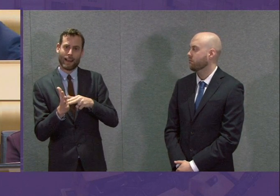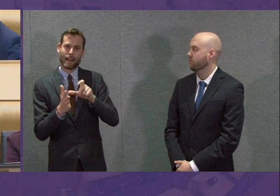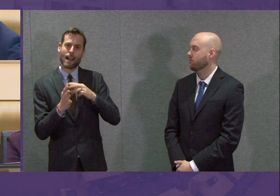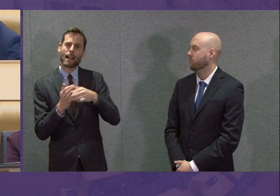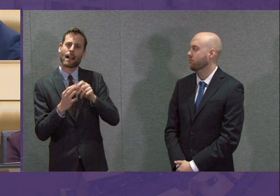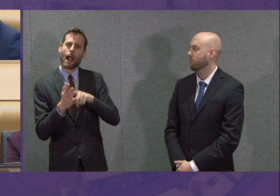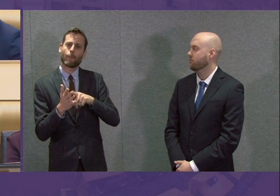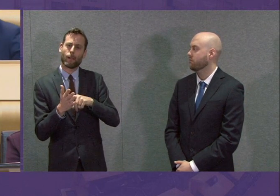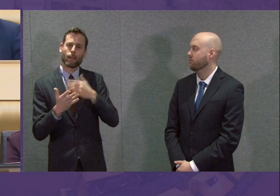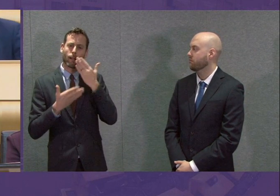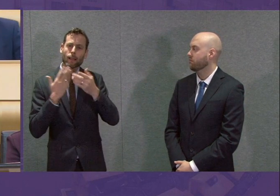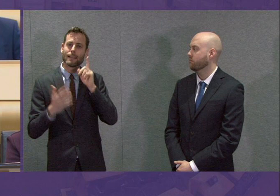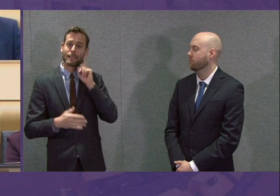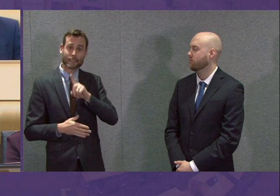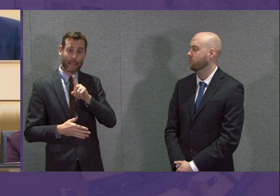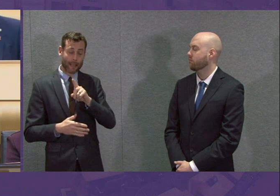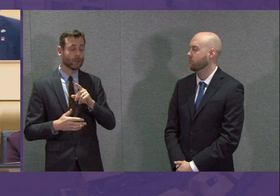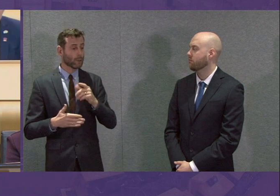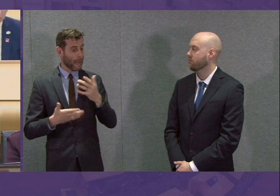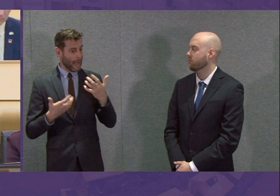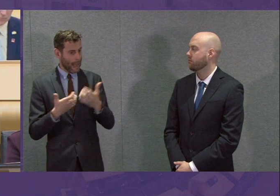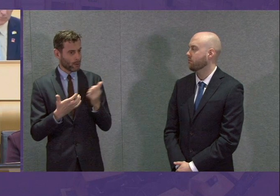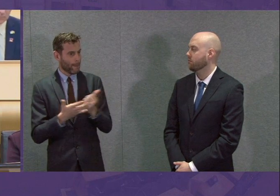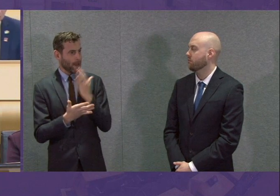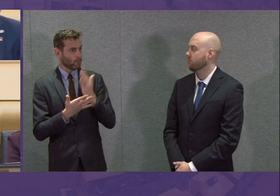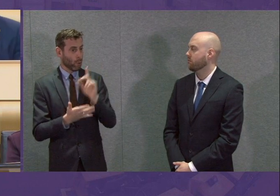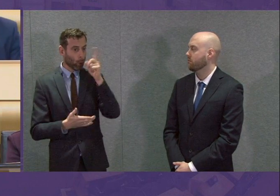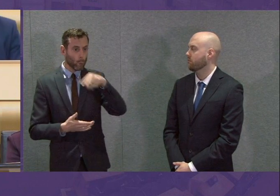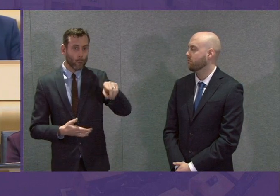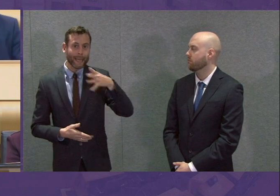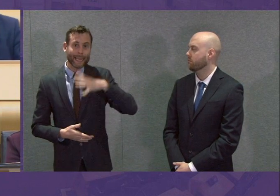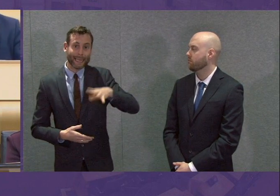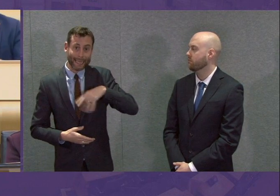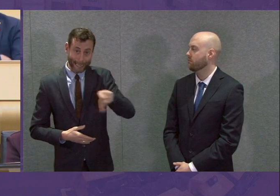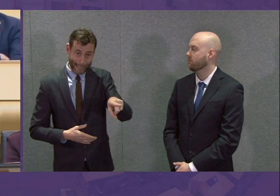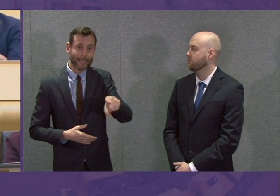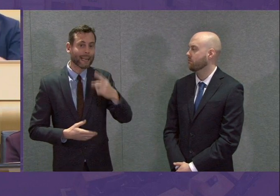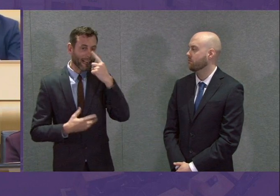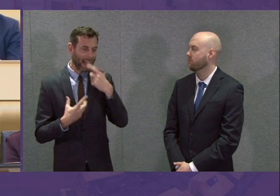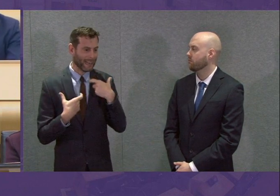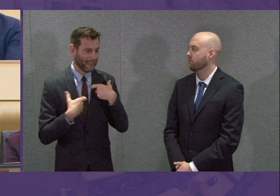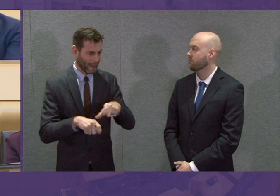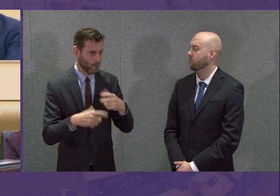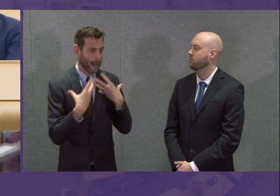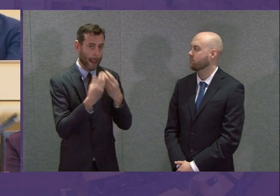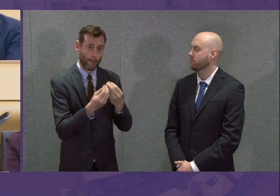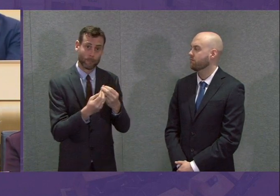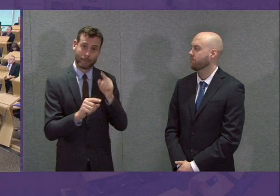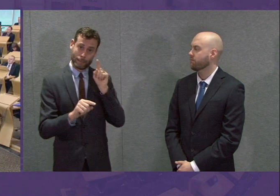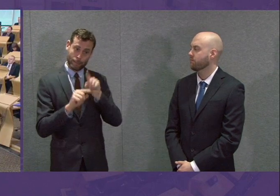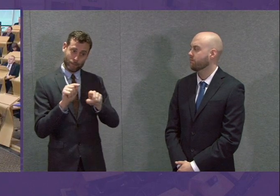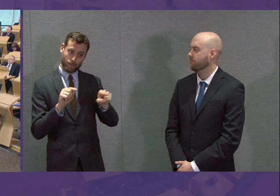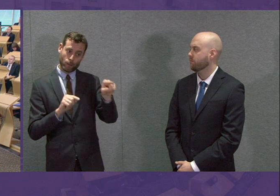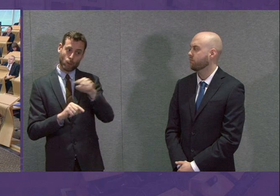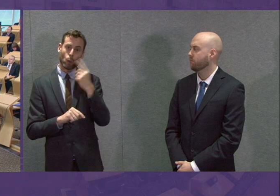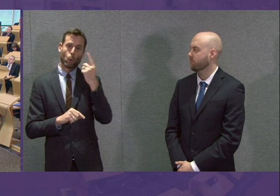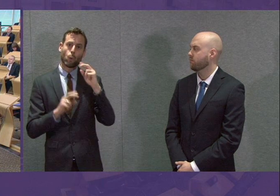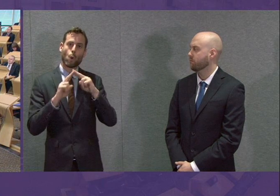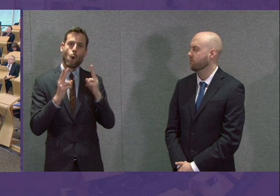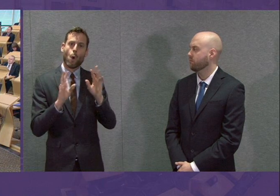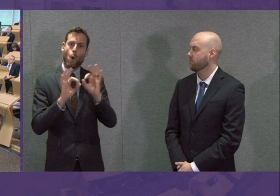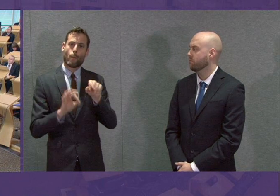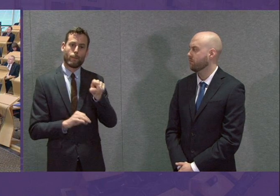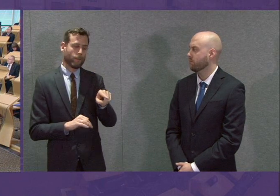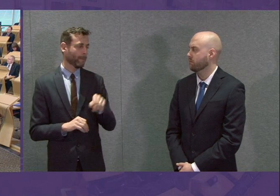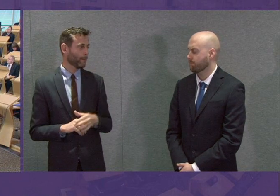ensuring that local partners can support people in need, and that very much includes people experiencing homelessness. Ross Greer is being followed by